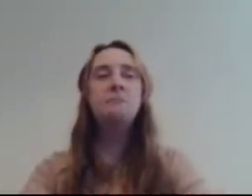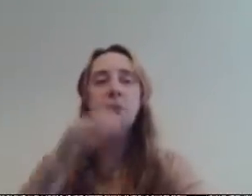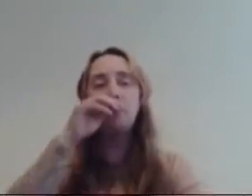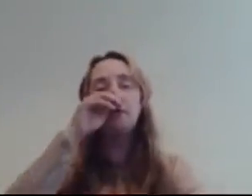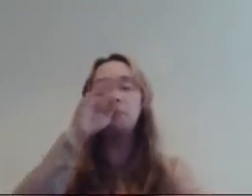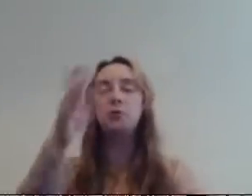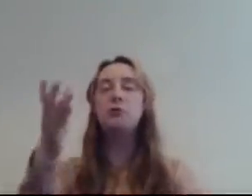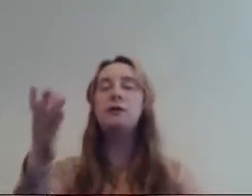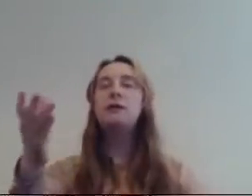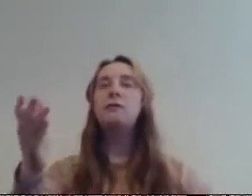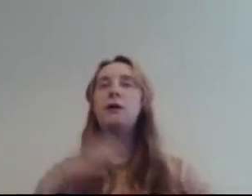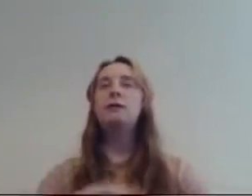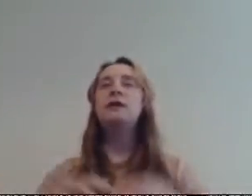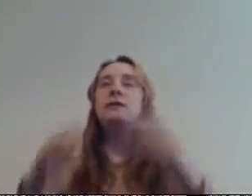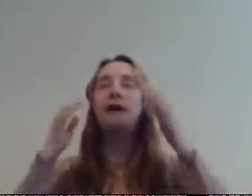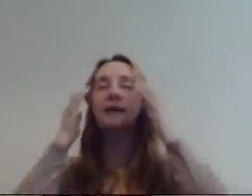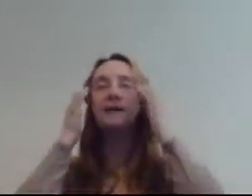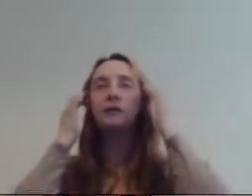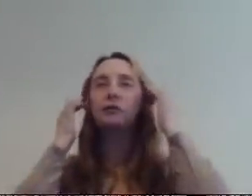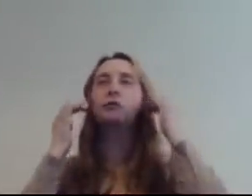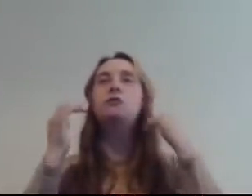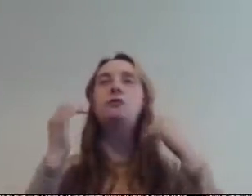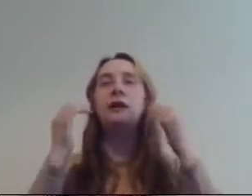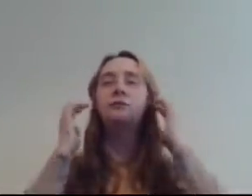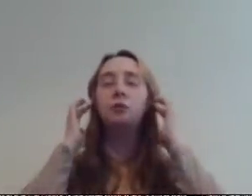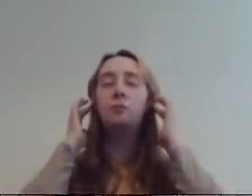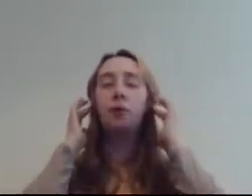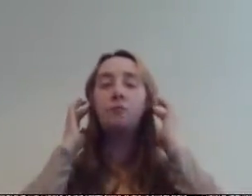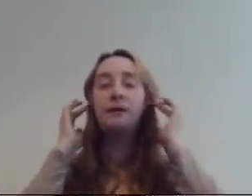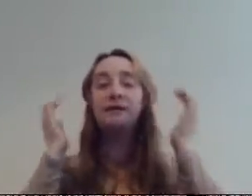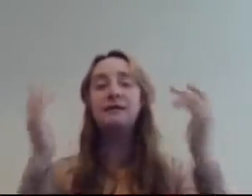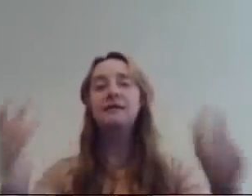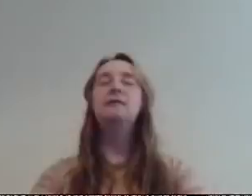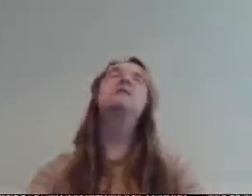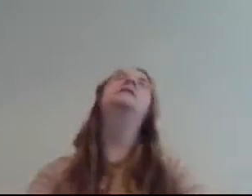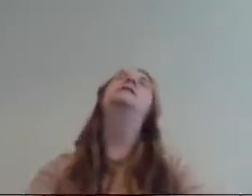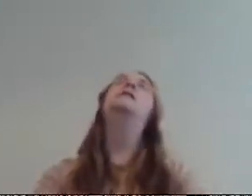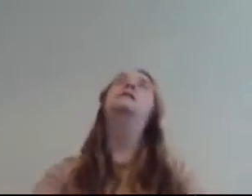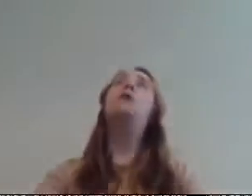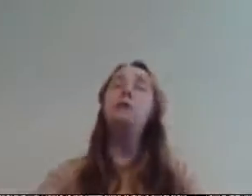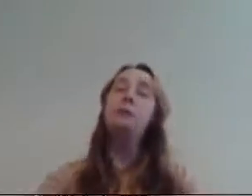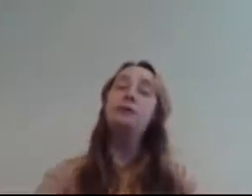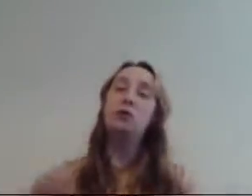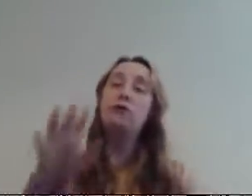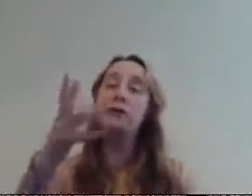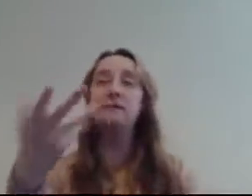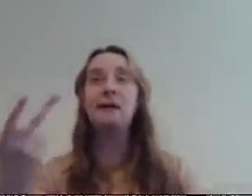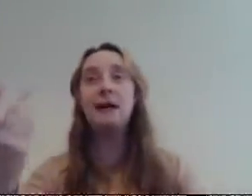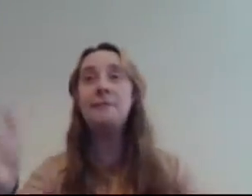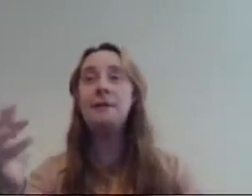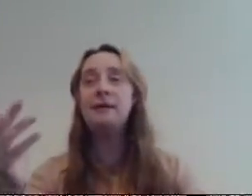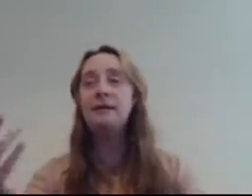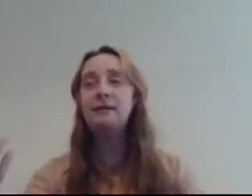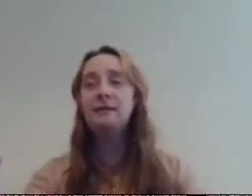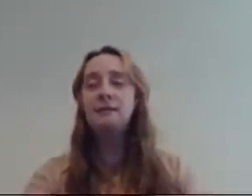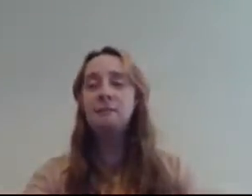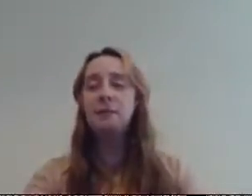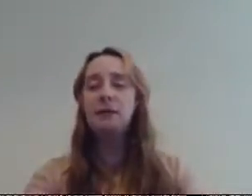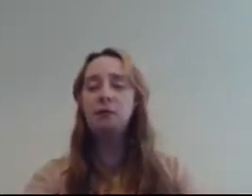but with this midoriya why don't you keep getting angry because you heard him talking about all might talking about your school friends aye maybe but then you